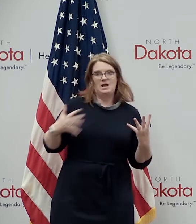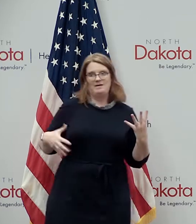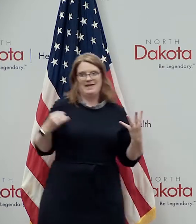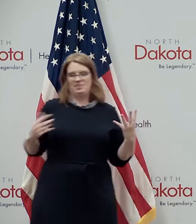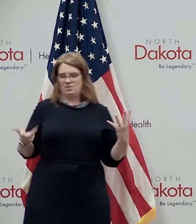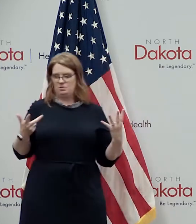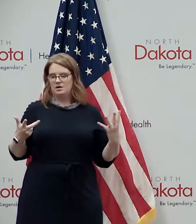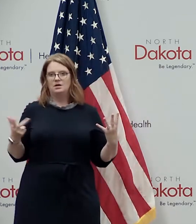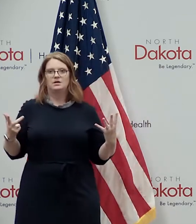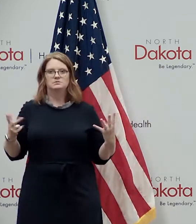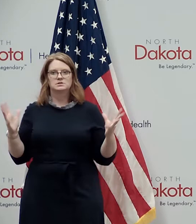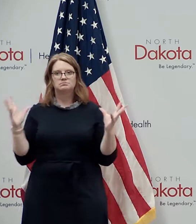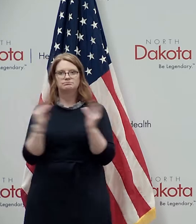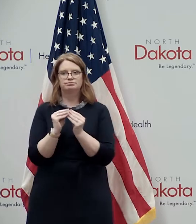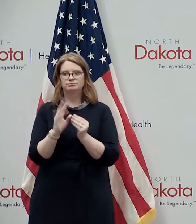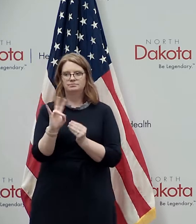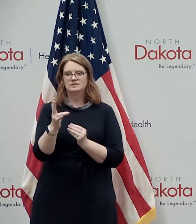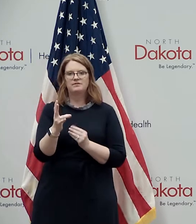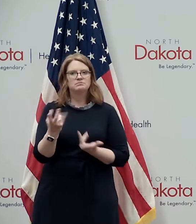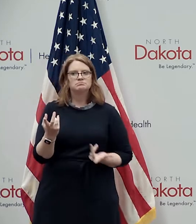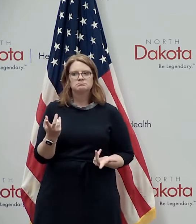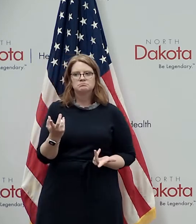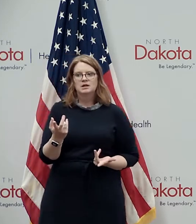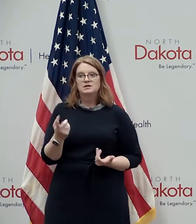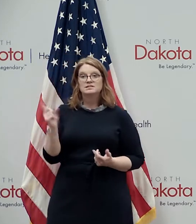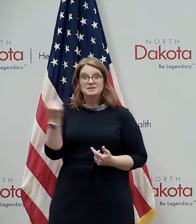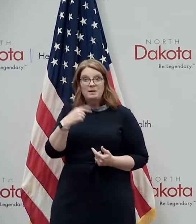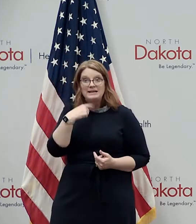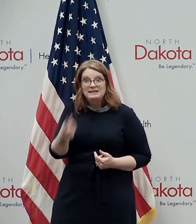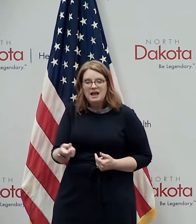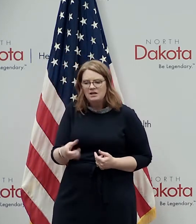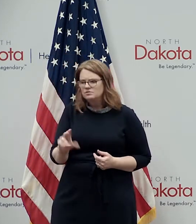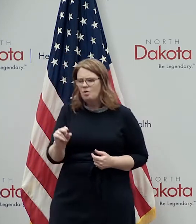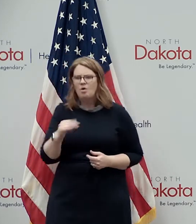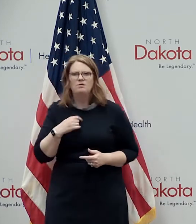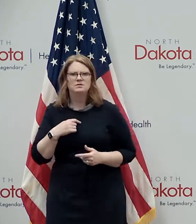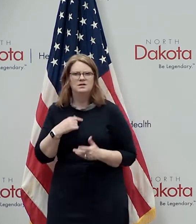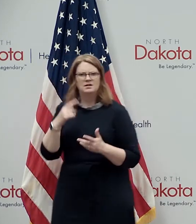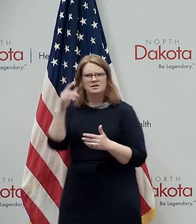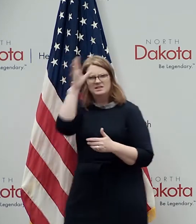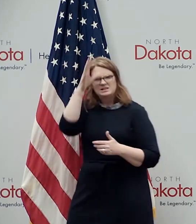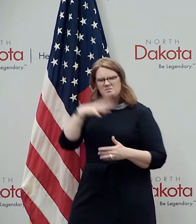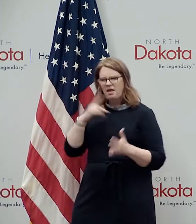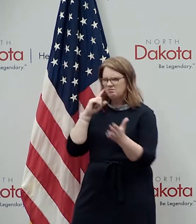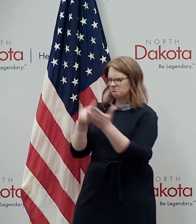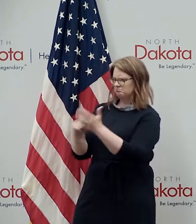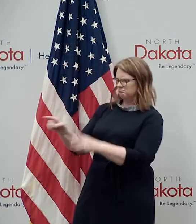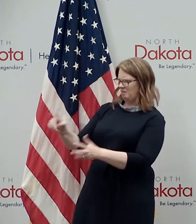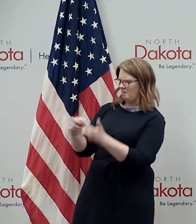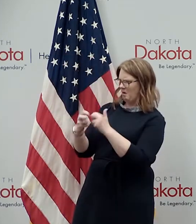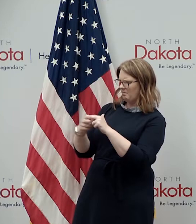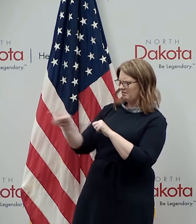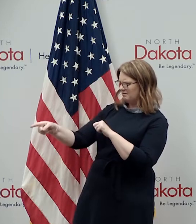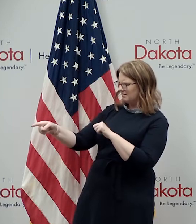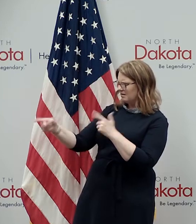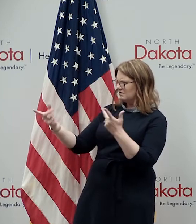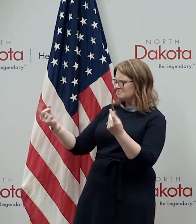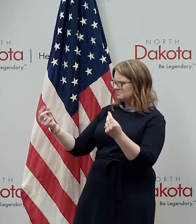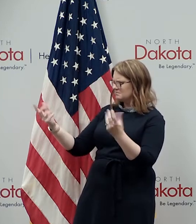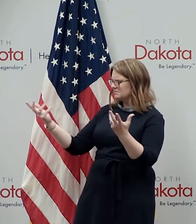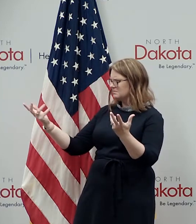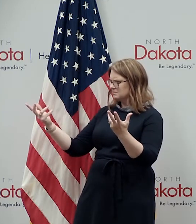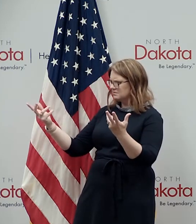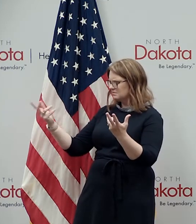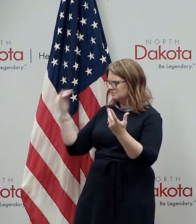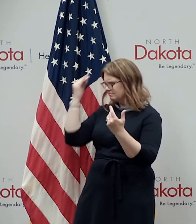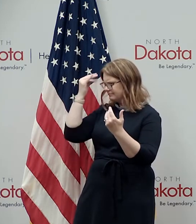and they did that on their own nobody had to tell them to do it they just saw a problem they had a solution they generated options and they got it in